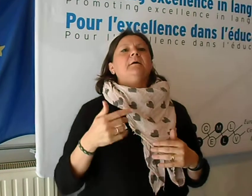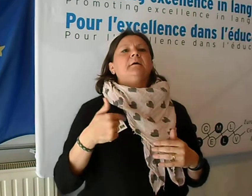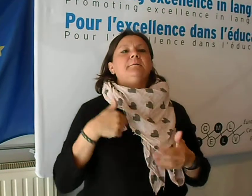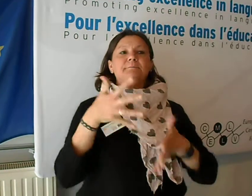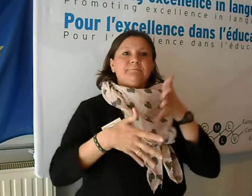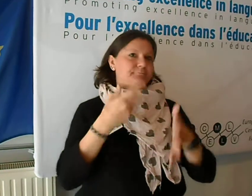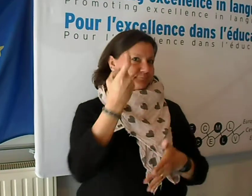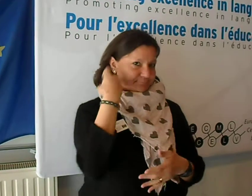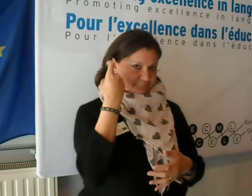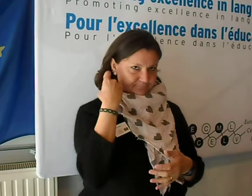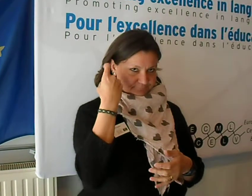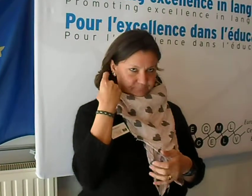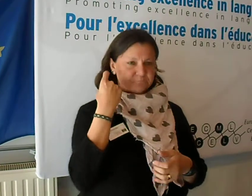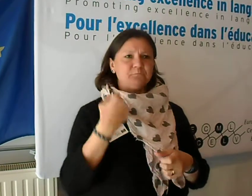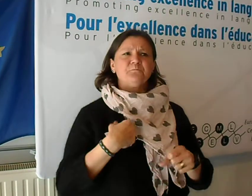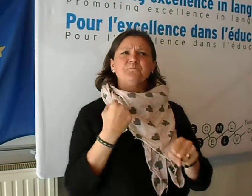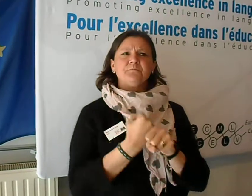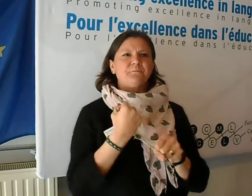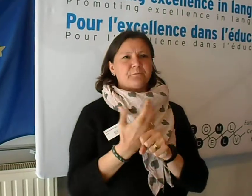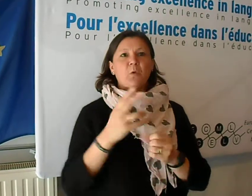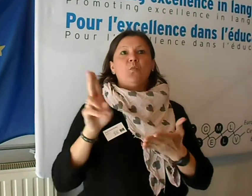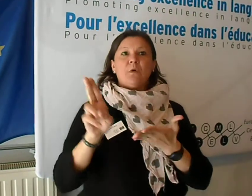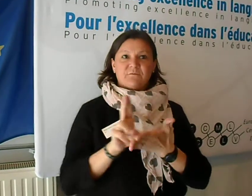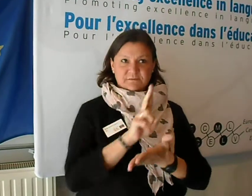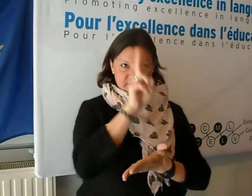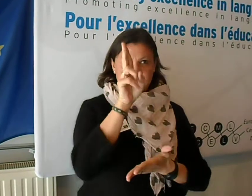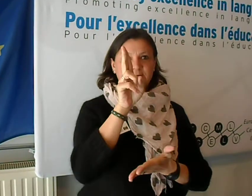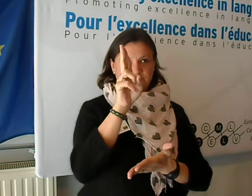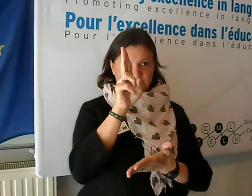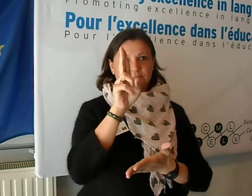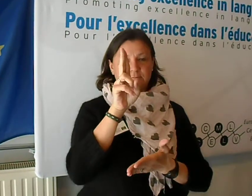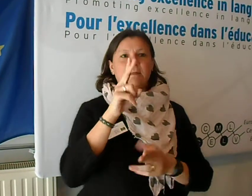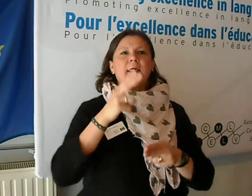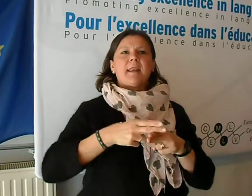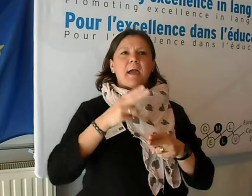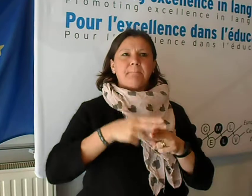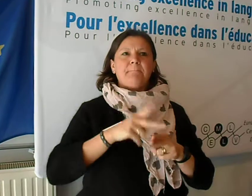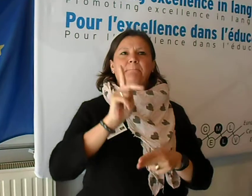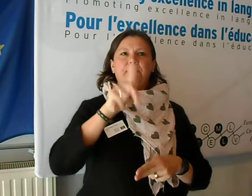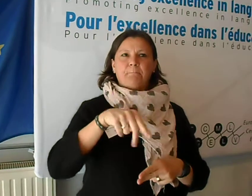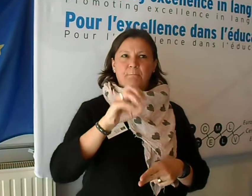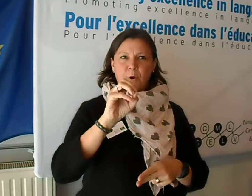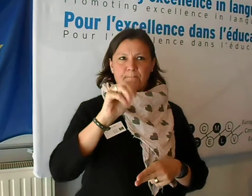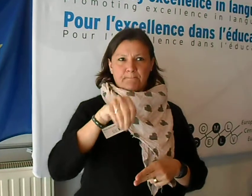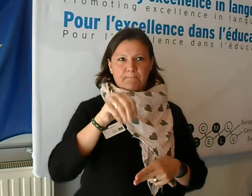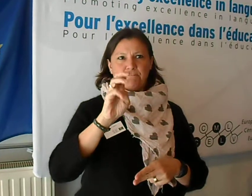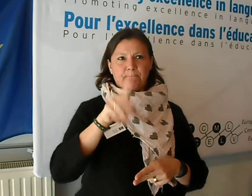regional sign language but that's beside the point. I work at a university,